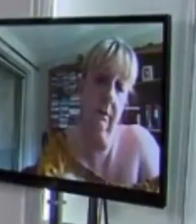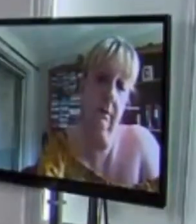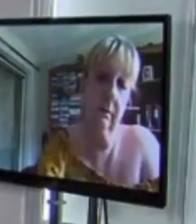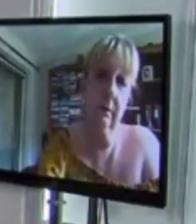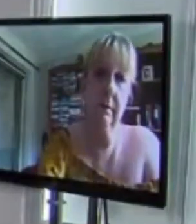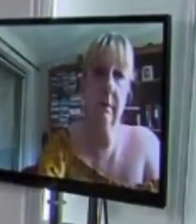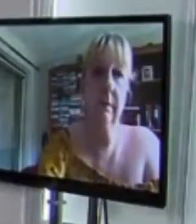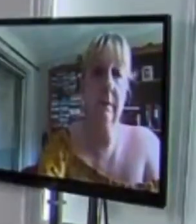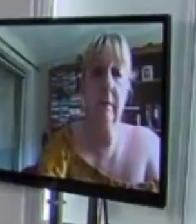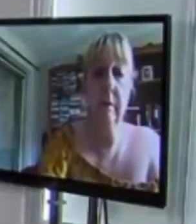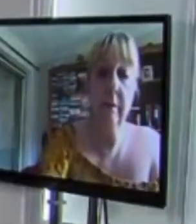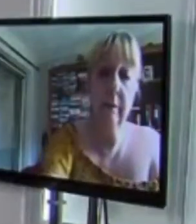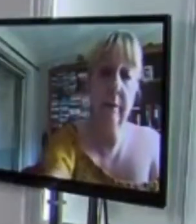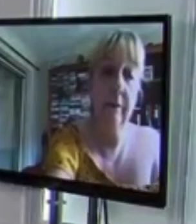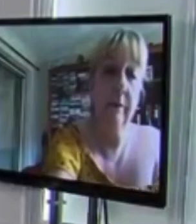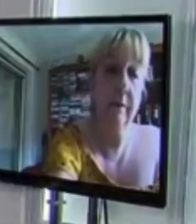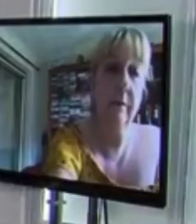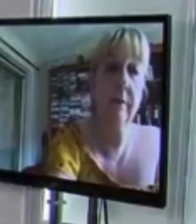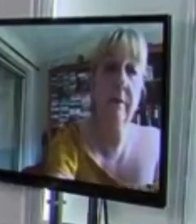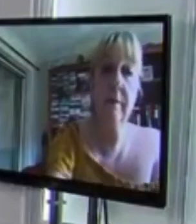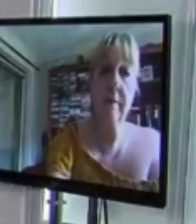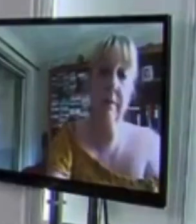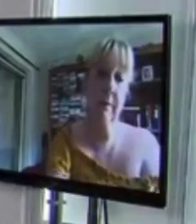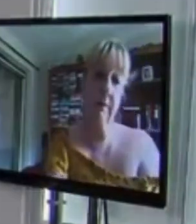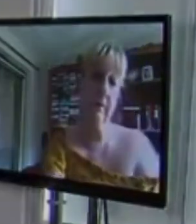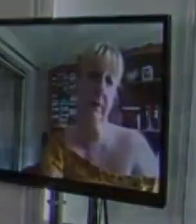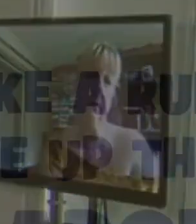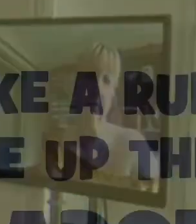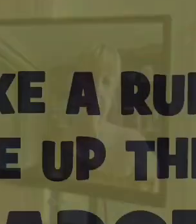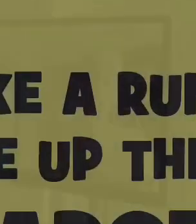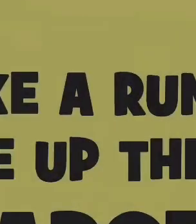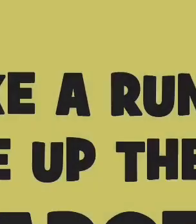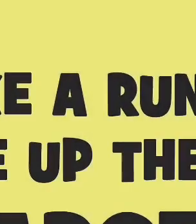killing me. Frank, get the door! I've got a wee egg salad ready.